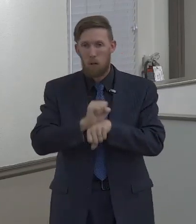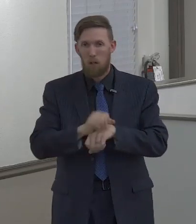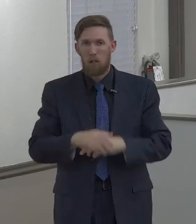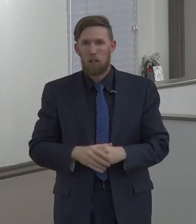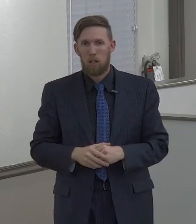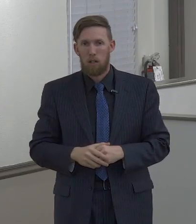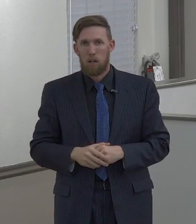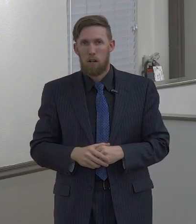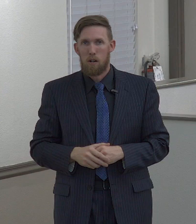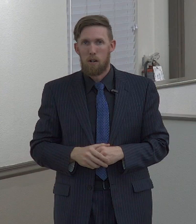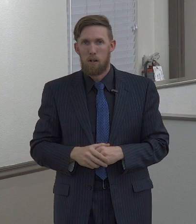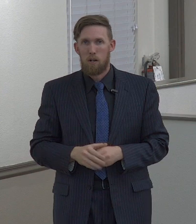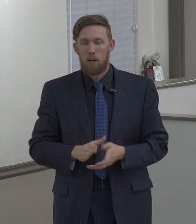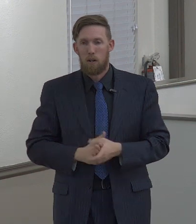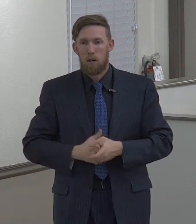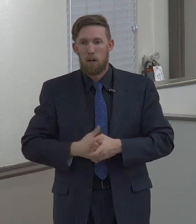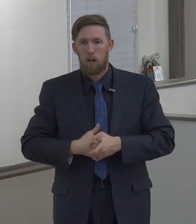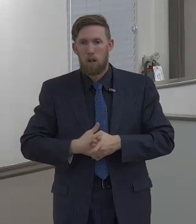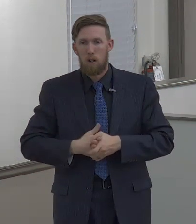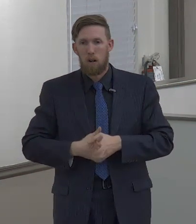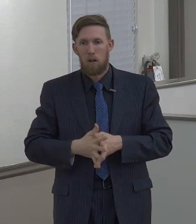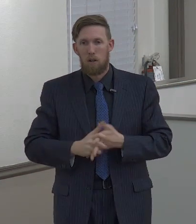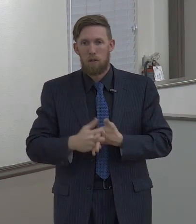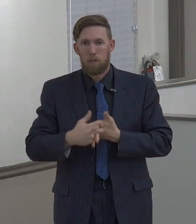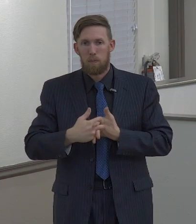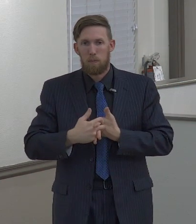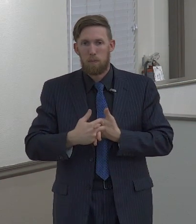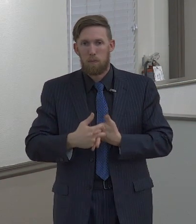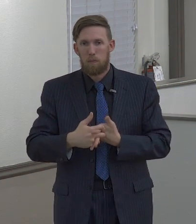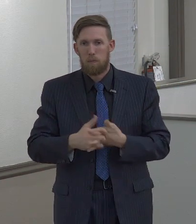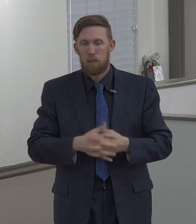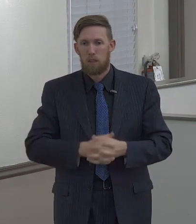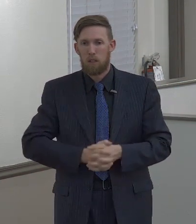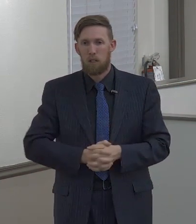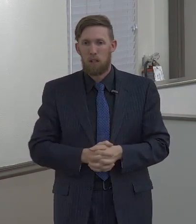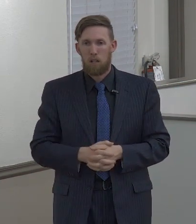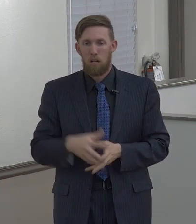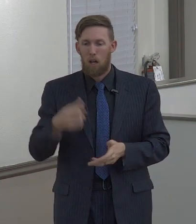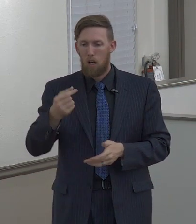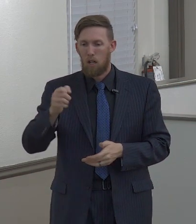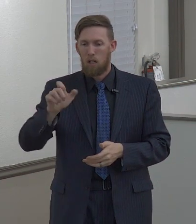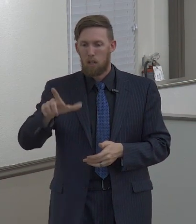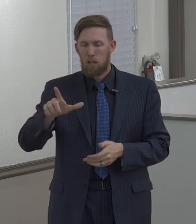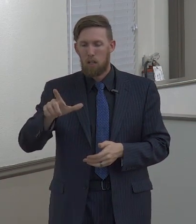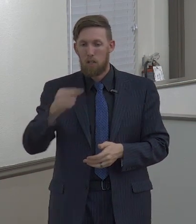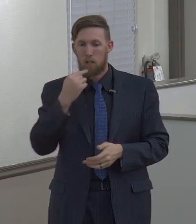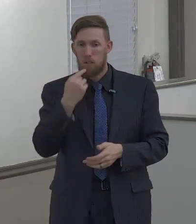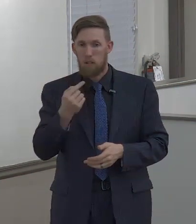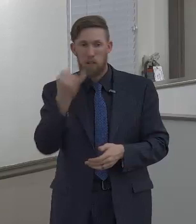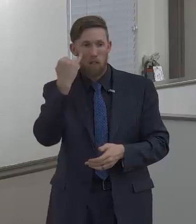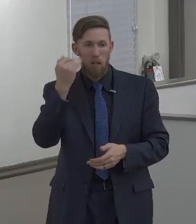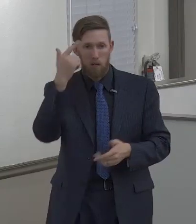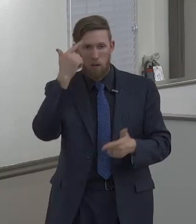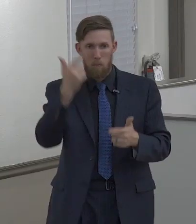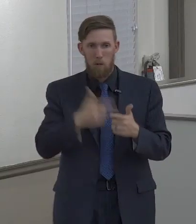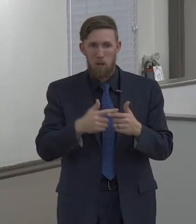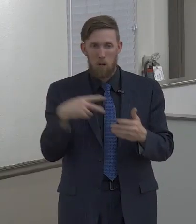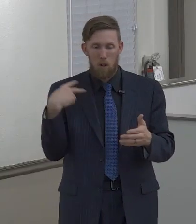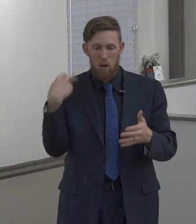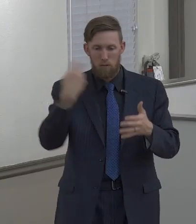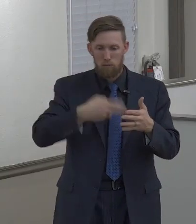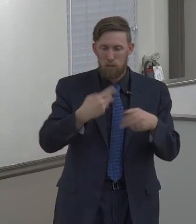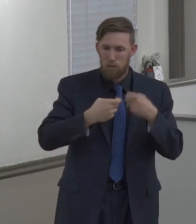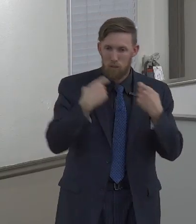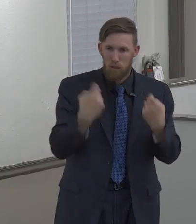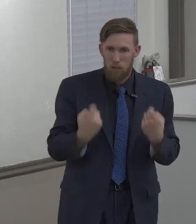action of the church, we find in Galatians, Brethren, if a brother be overtaken in a fault, ye which are spiritual,